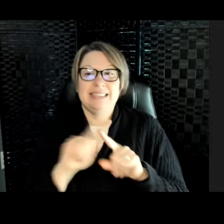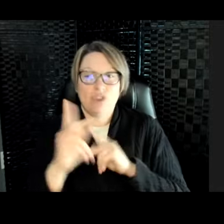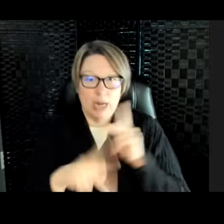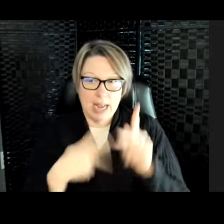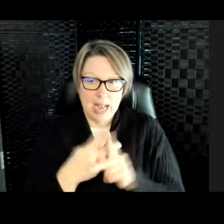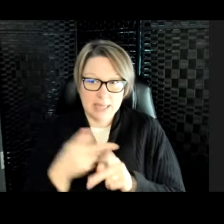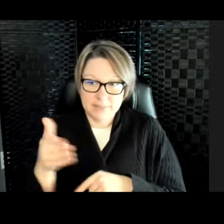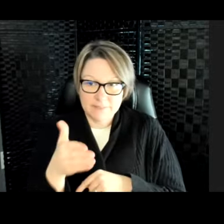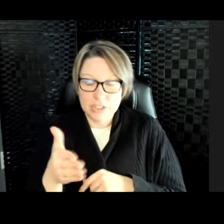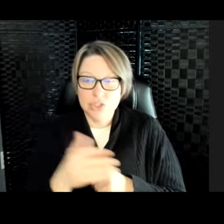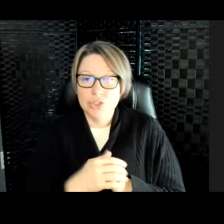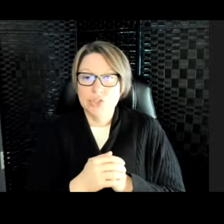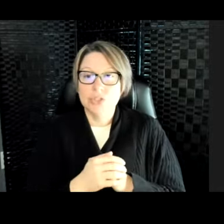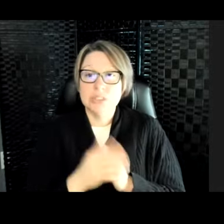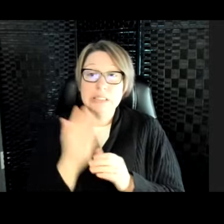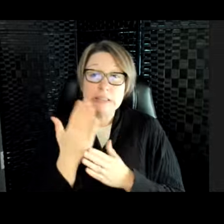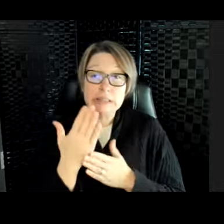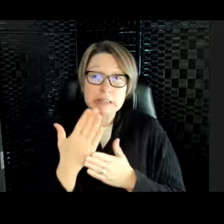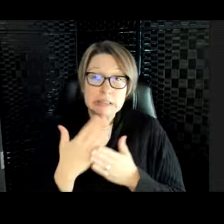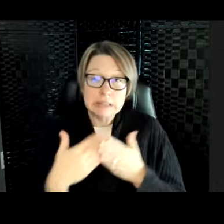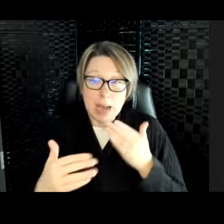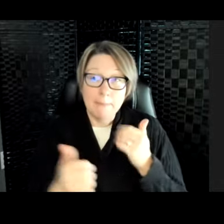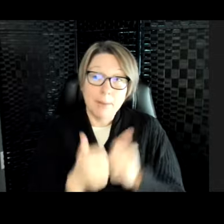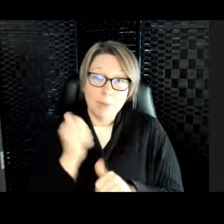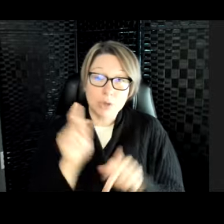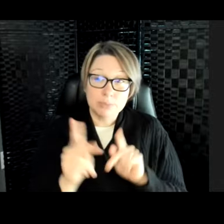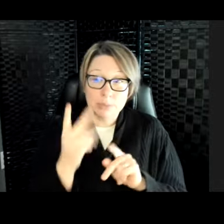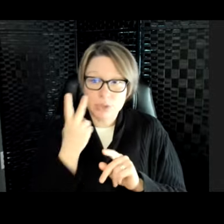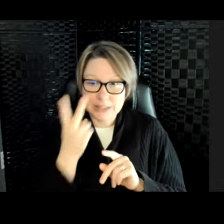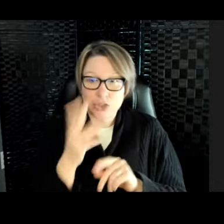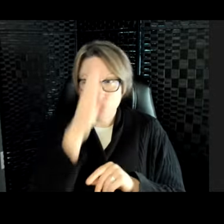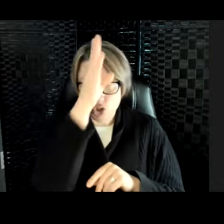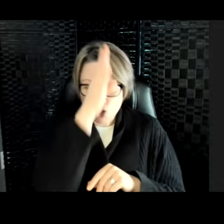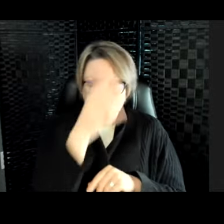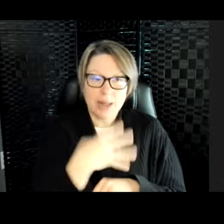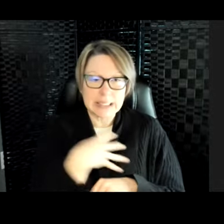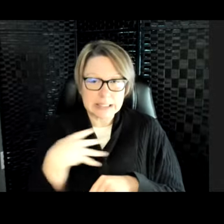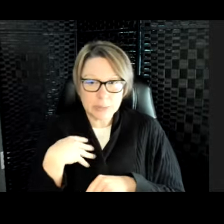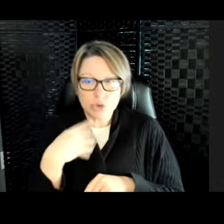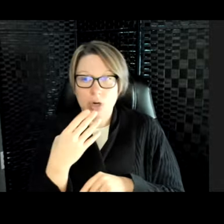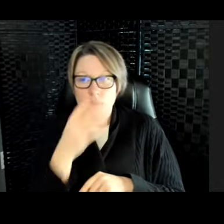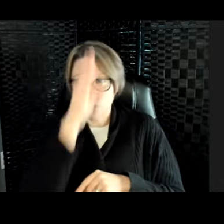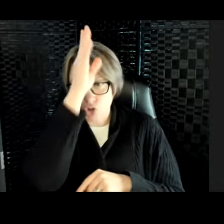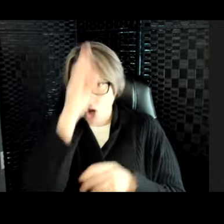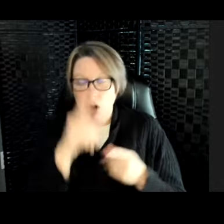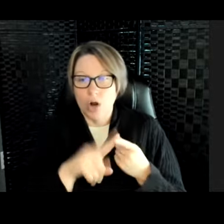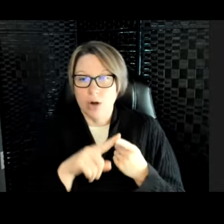But some of the ones that most people recognize are the sharks, like the zebra shark, the reef, black tip reef shark.